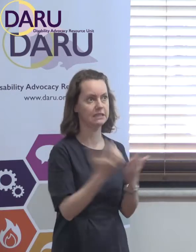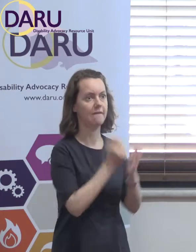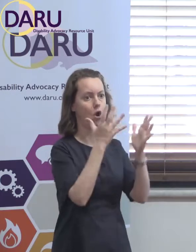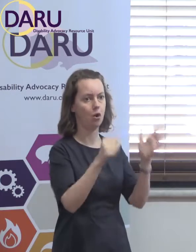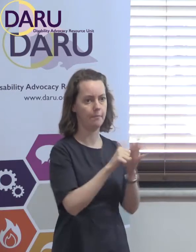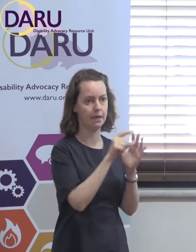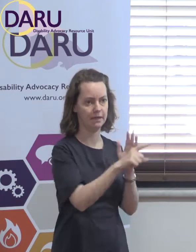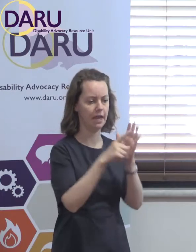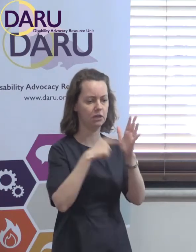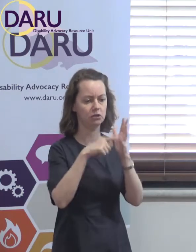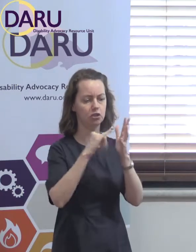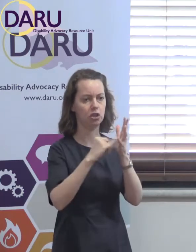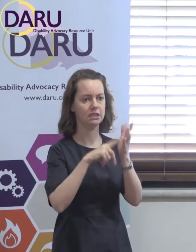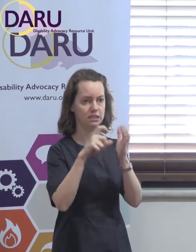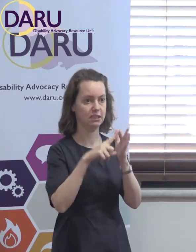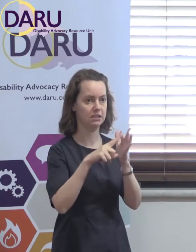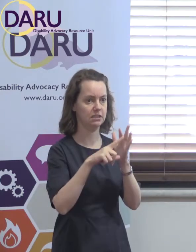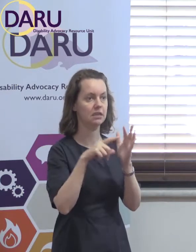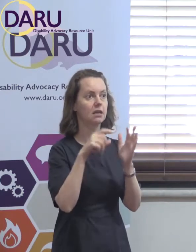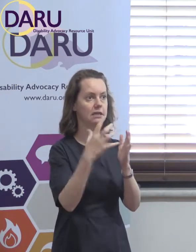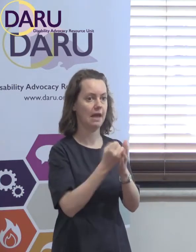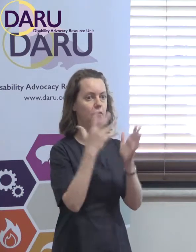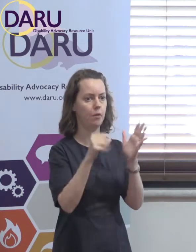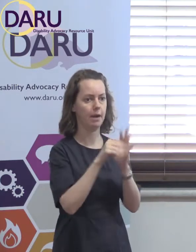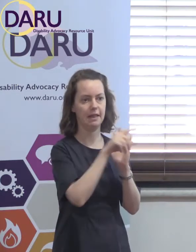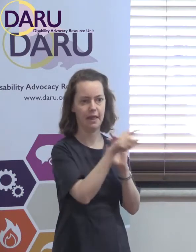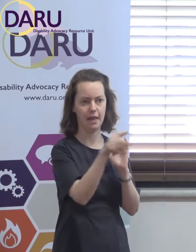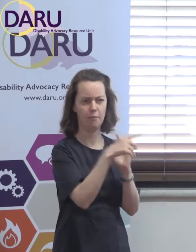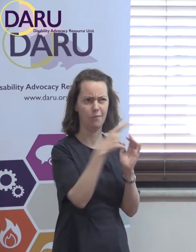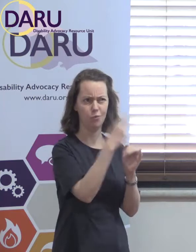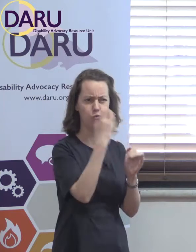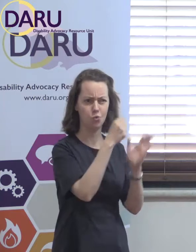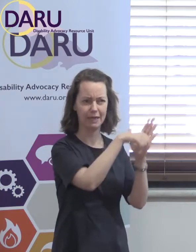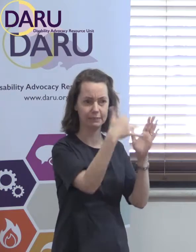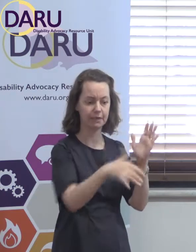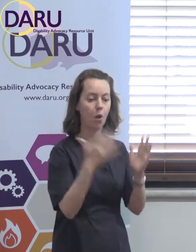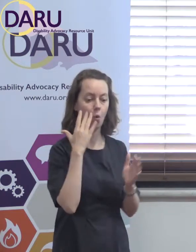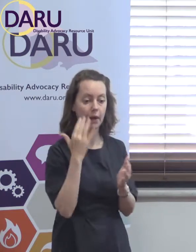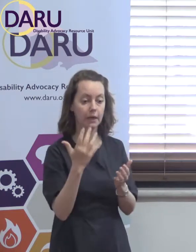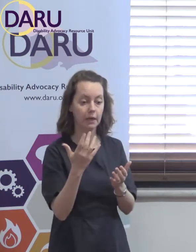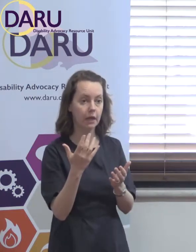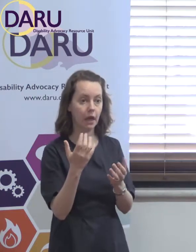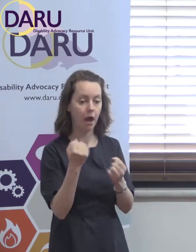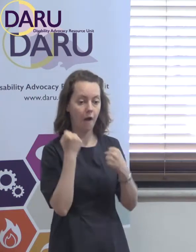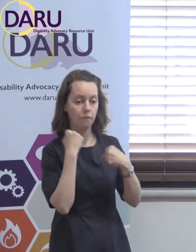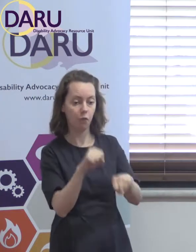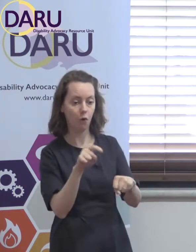system, by far and away, are the expensive systems. So, the work that advocates do in those areas